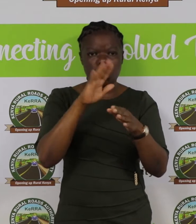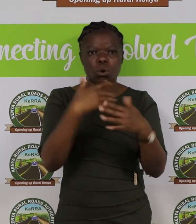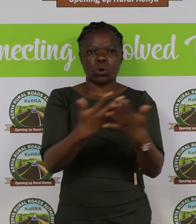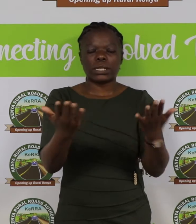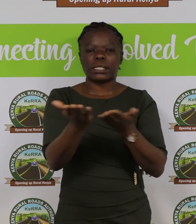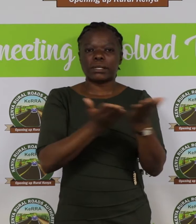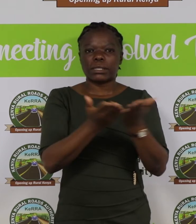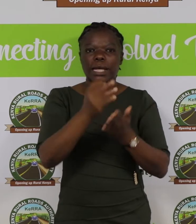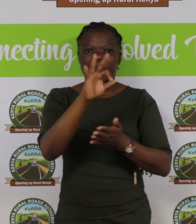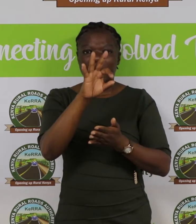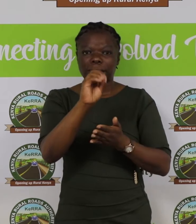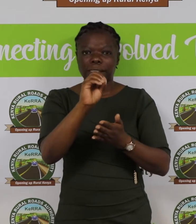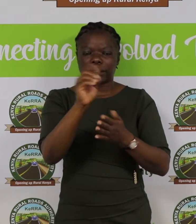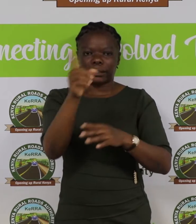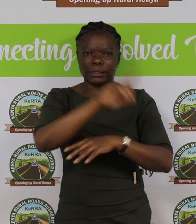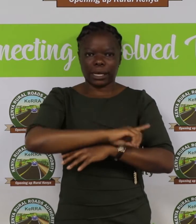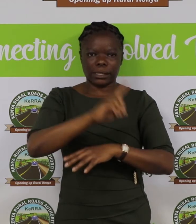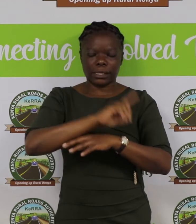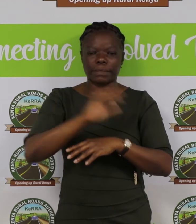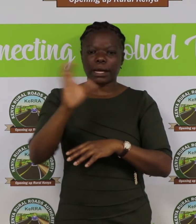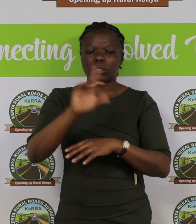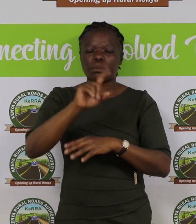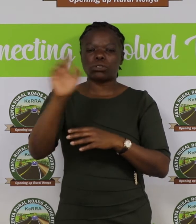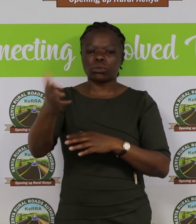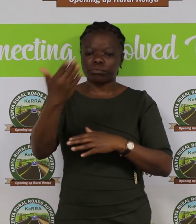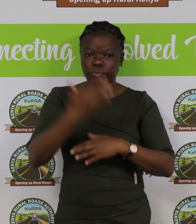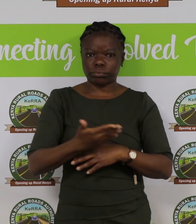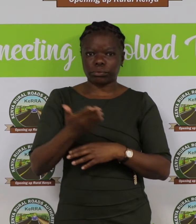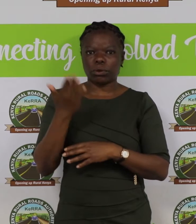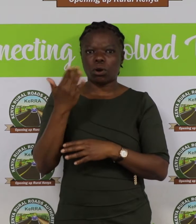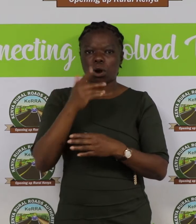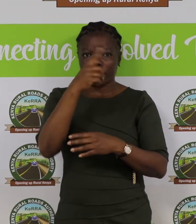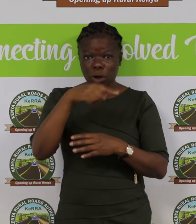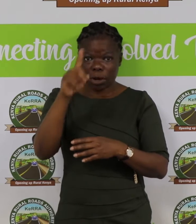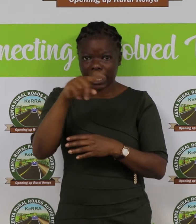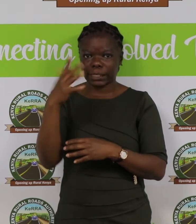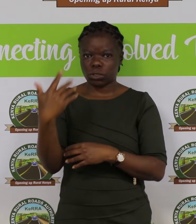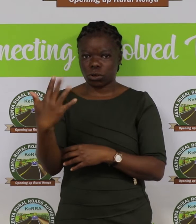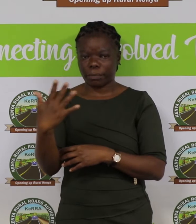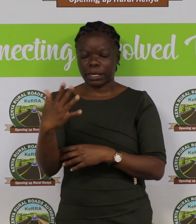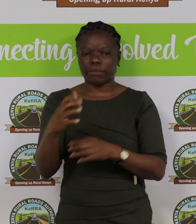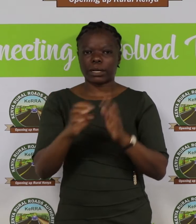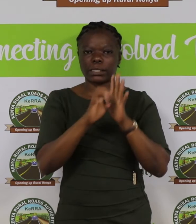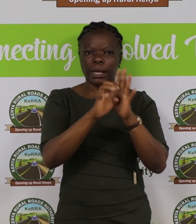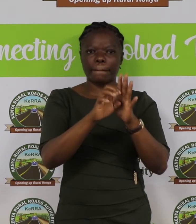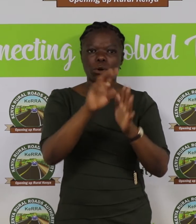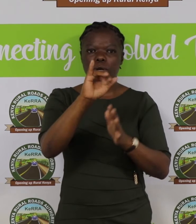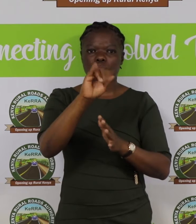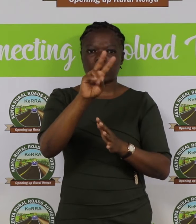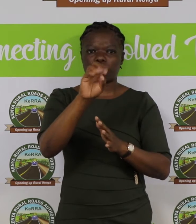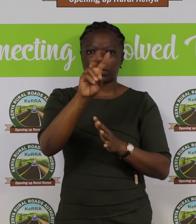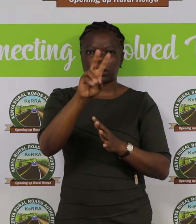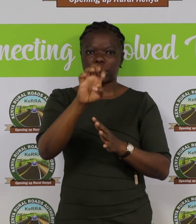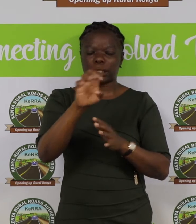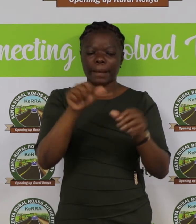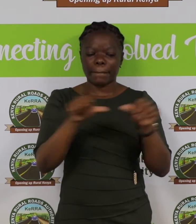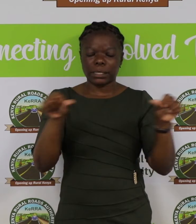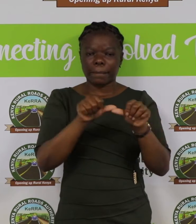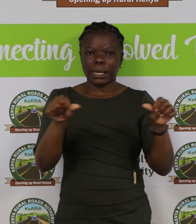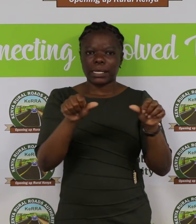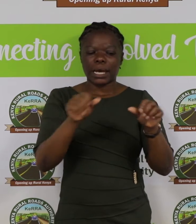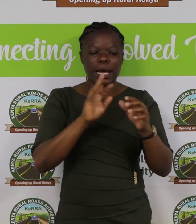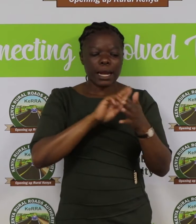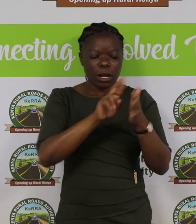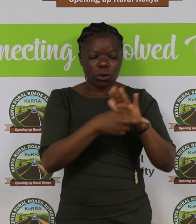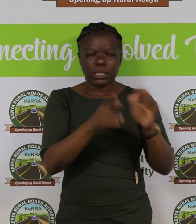30 days, the customer should avail all the relevant documents such as invoices, measurements, records